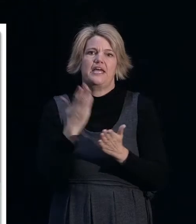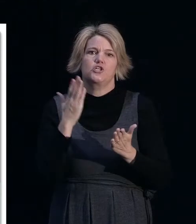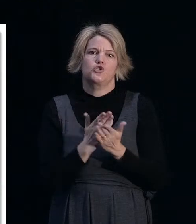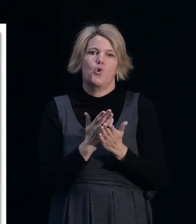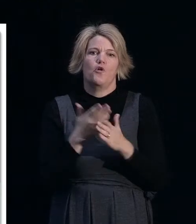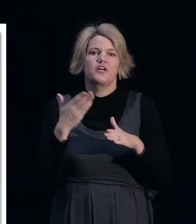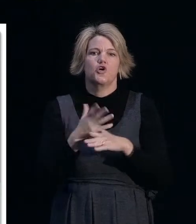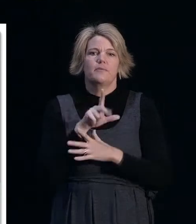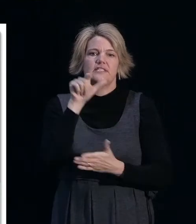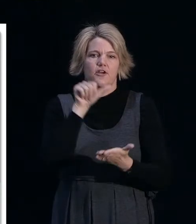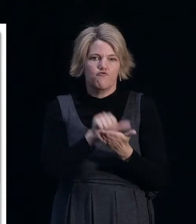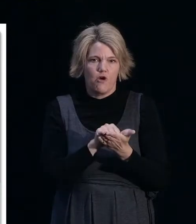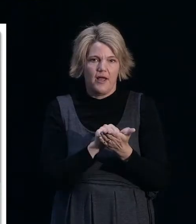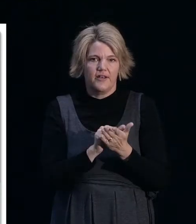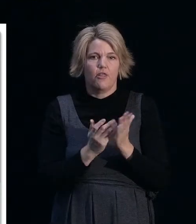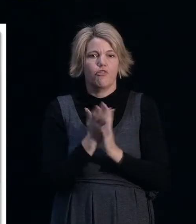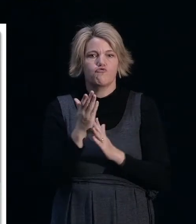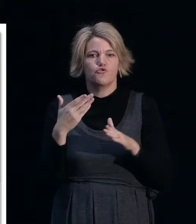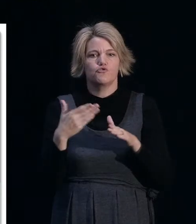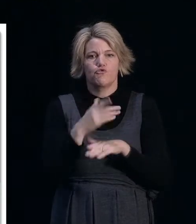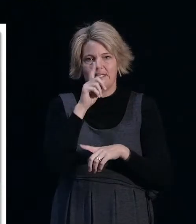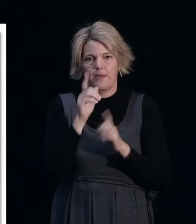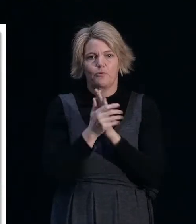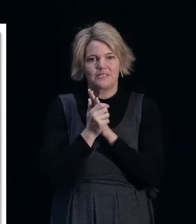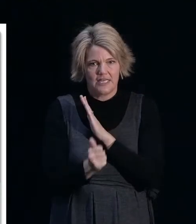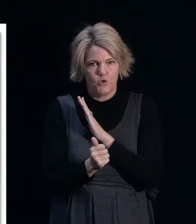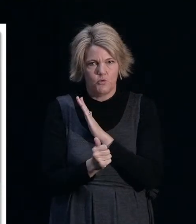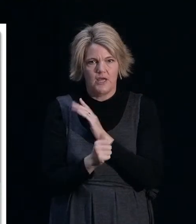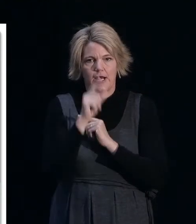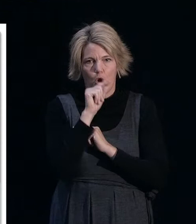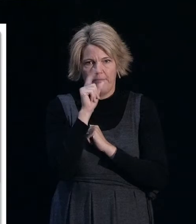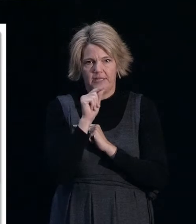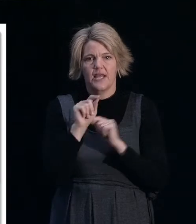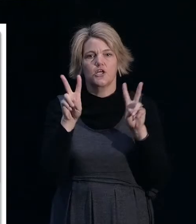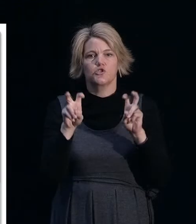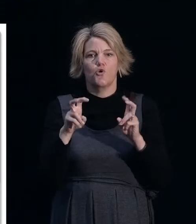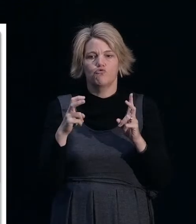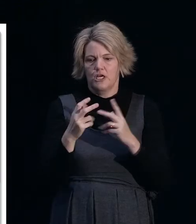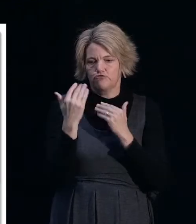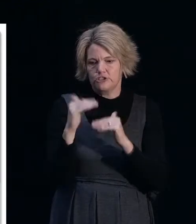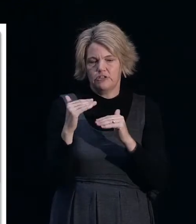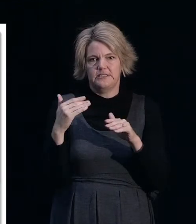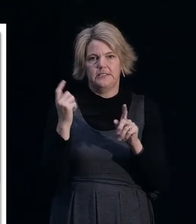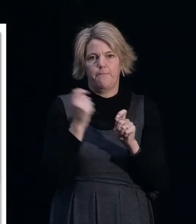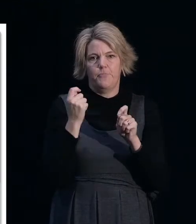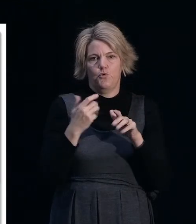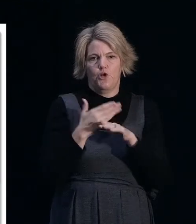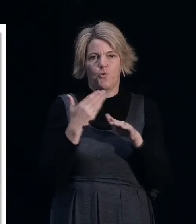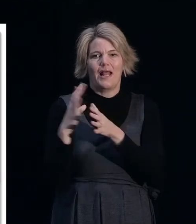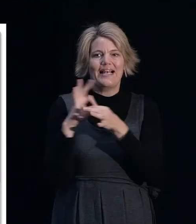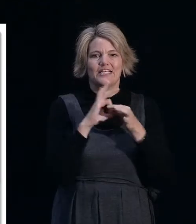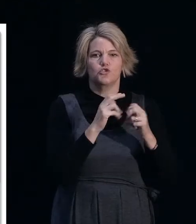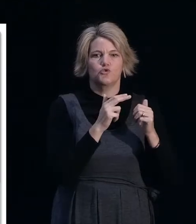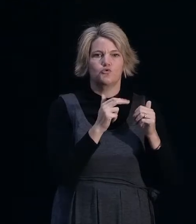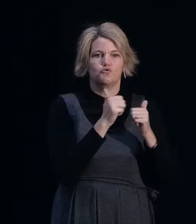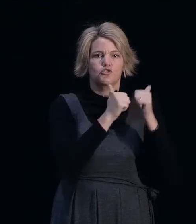and competent tradespeople. And we call these key areas restricted building work, and they are effectively the structure, so any foundation